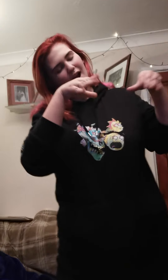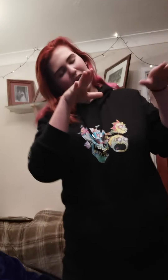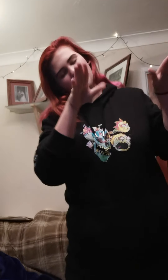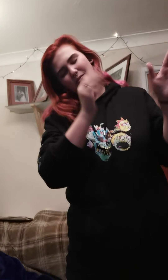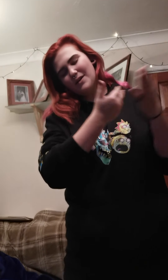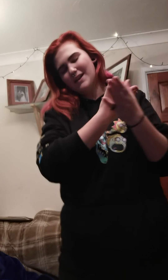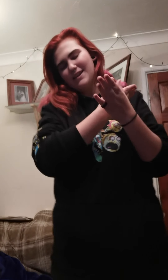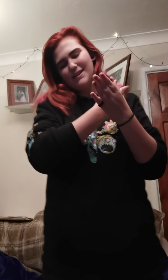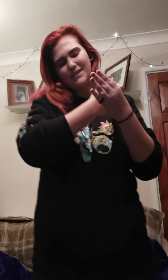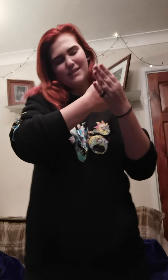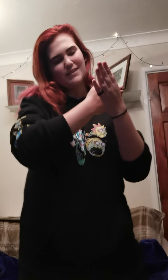wings